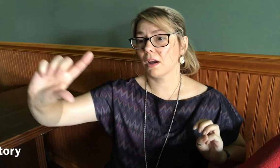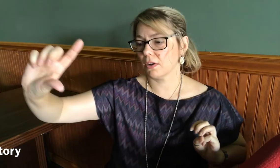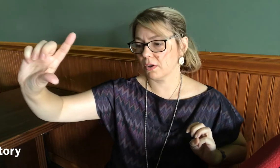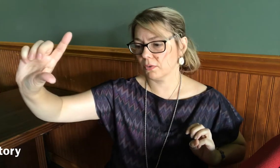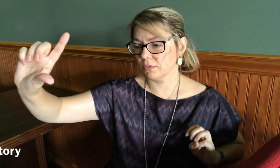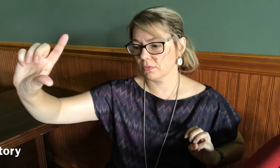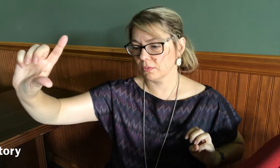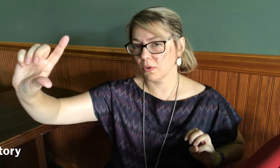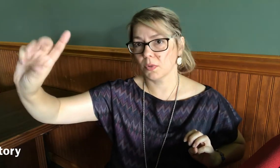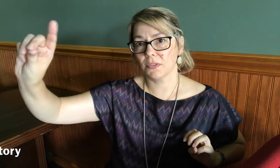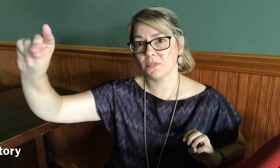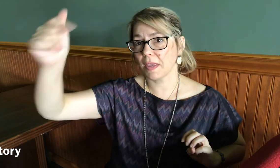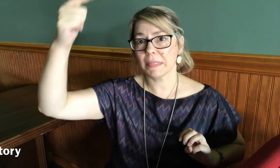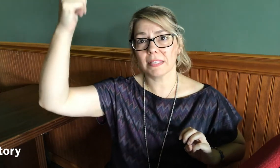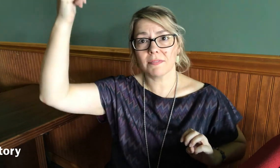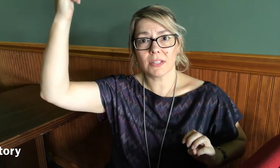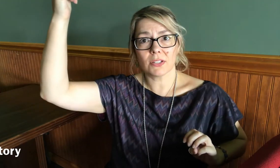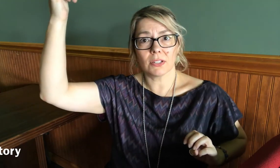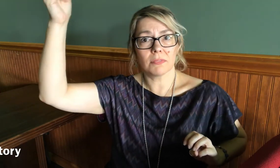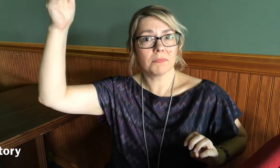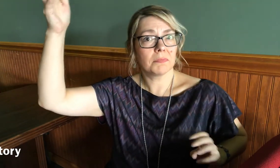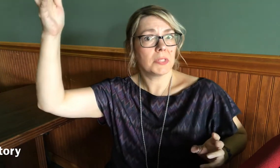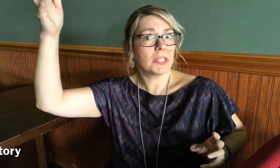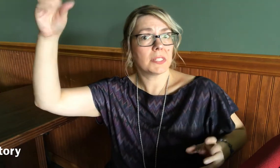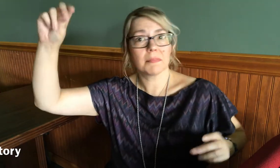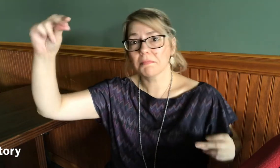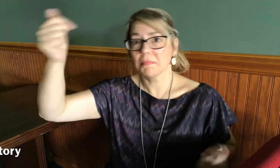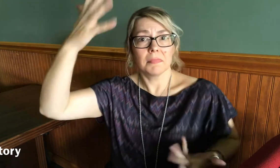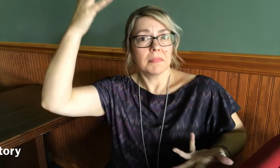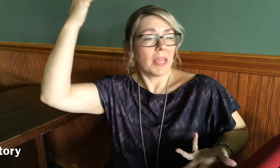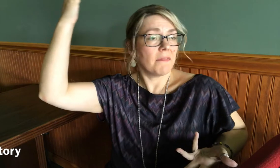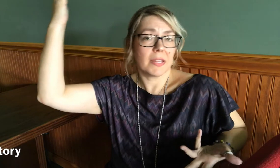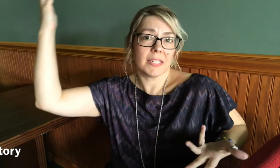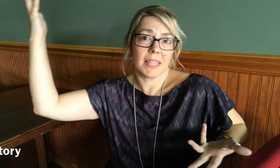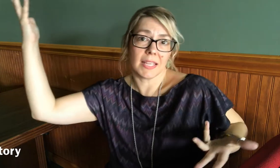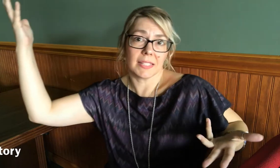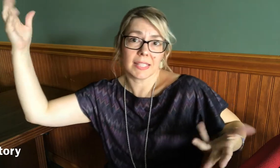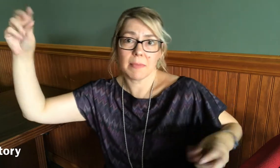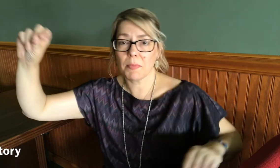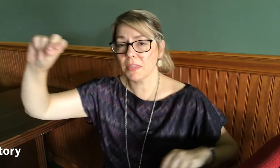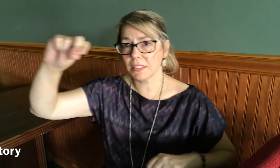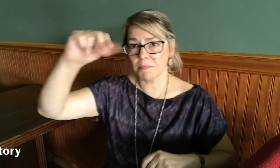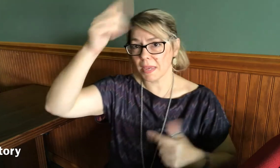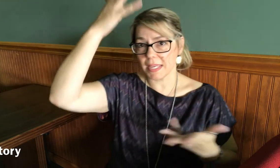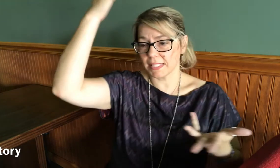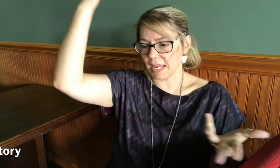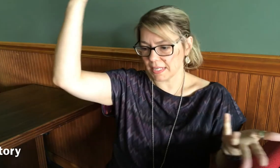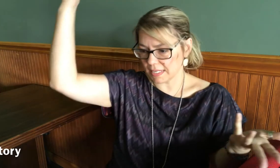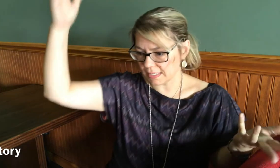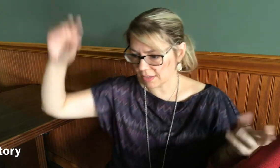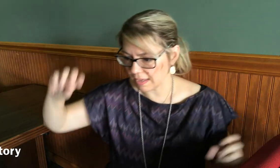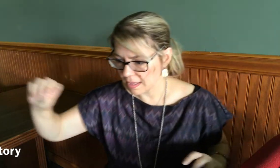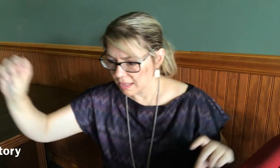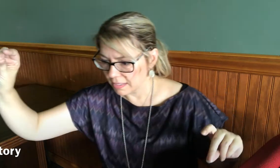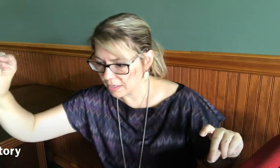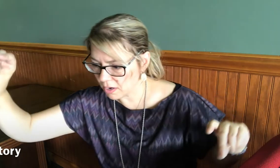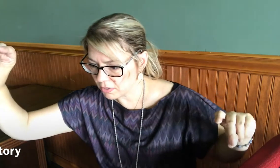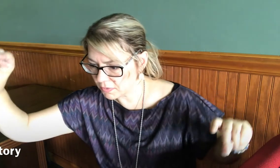was a famous inventor he just invented things came up with these amazing ideas okay Leonardo da